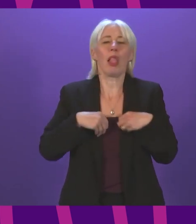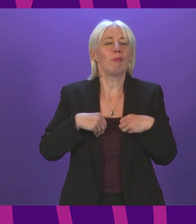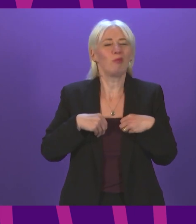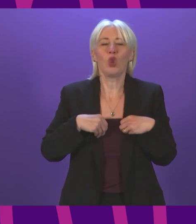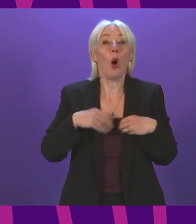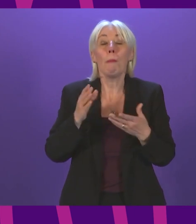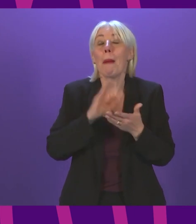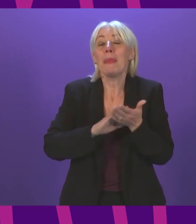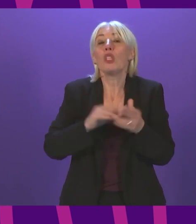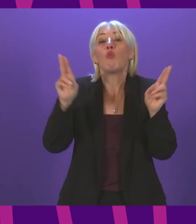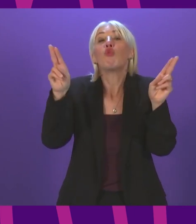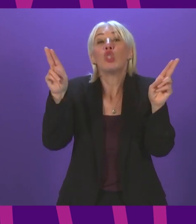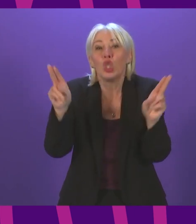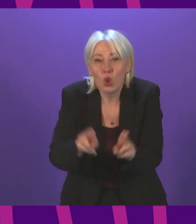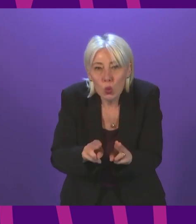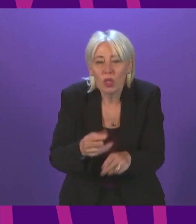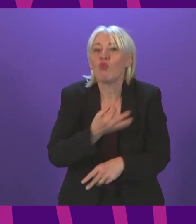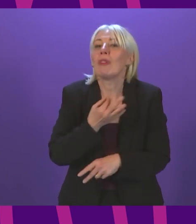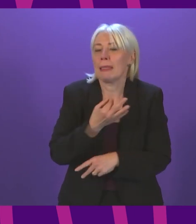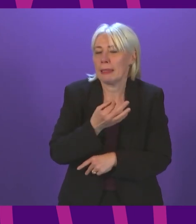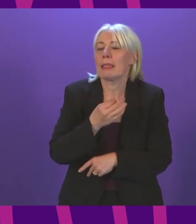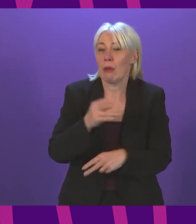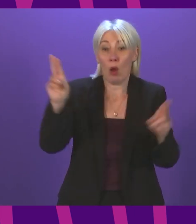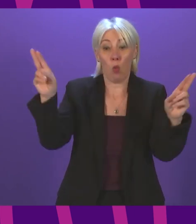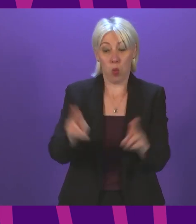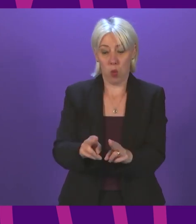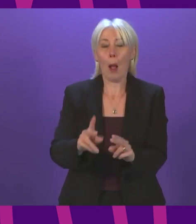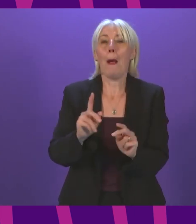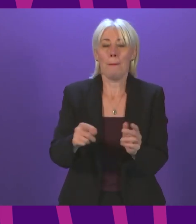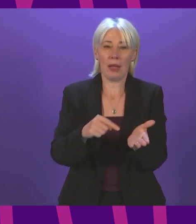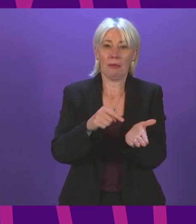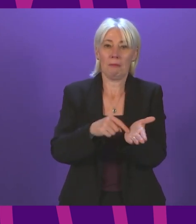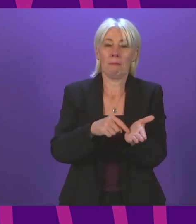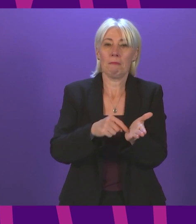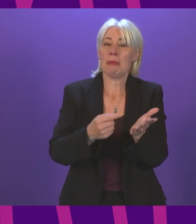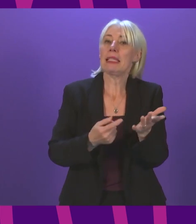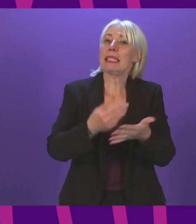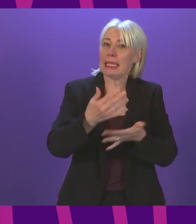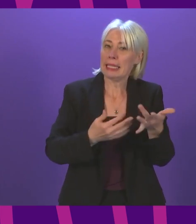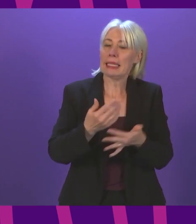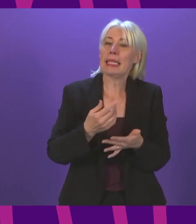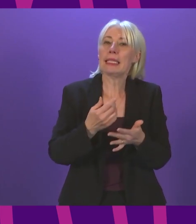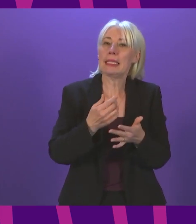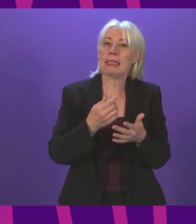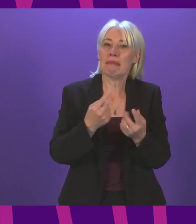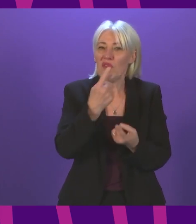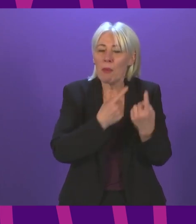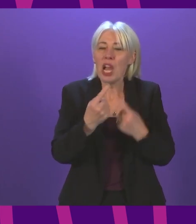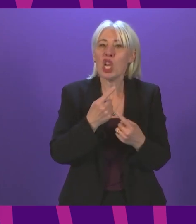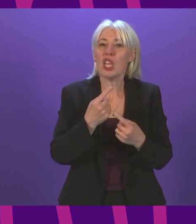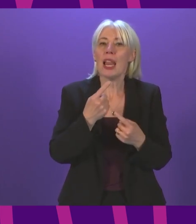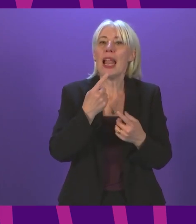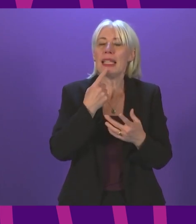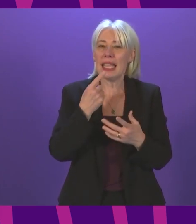quite significantly. But secondly, the data is very clear and the figures we can see in terms of the weakened